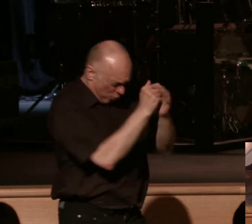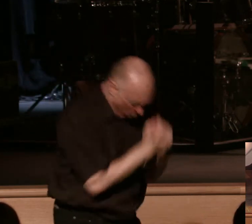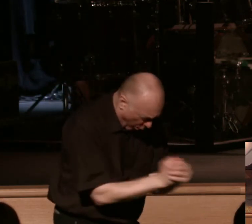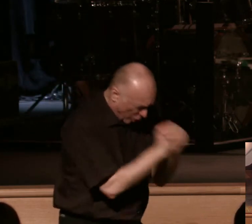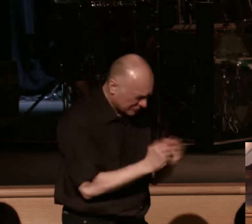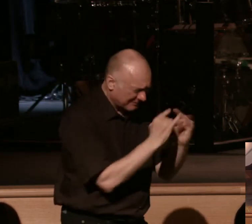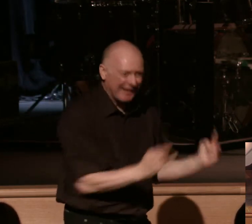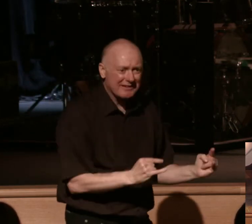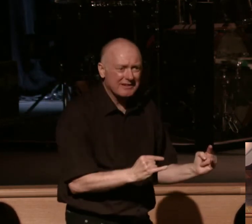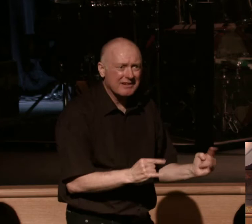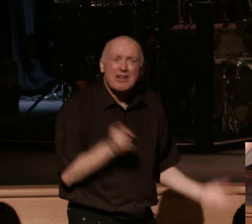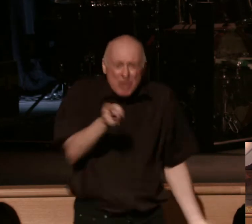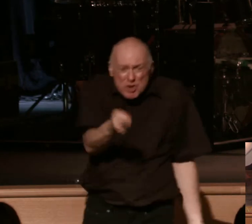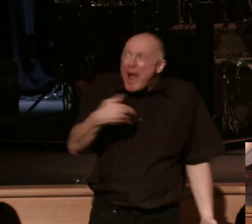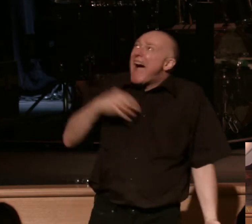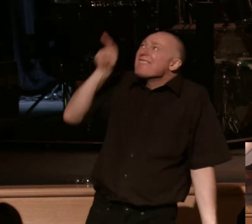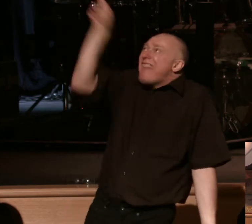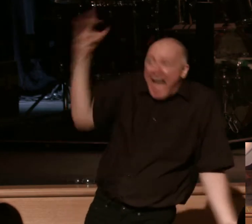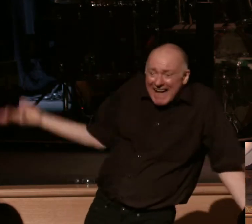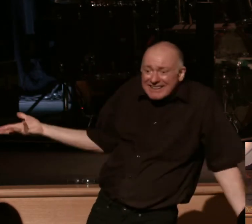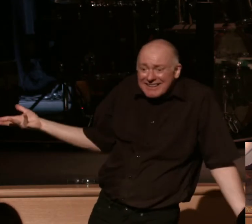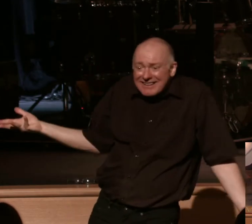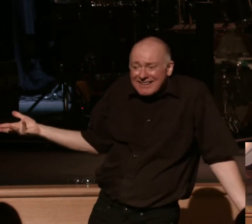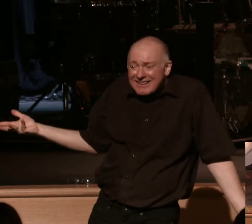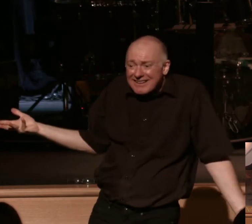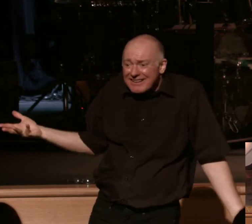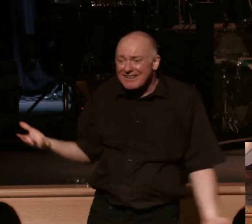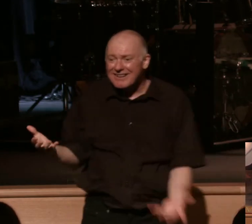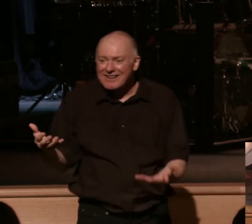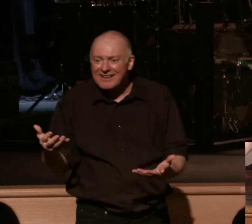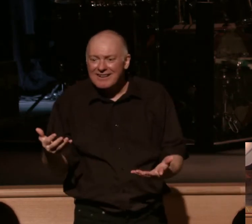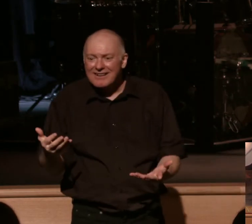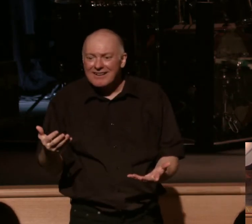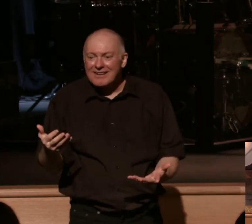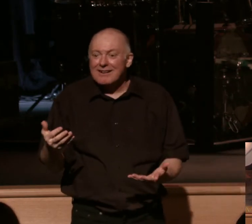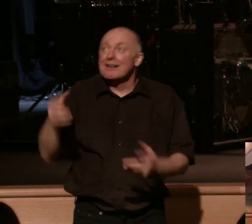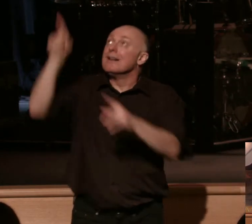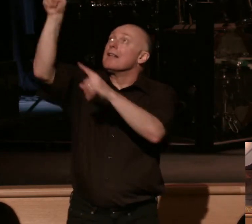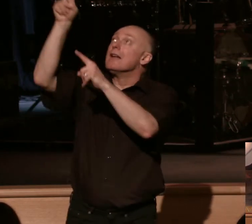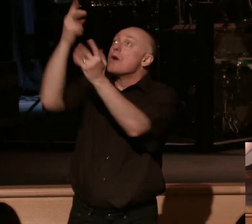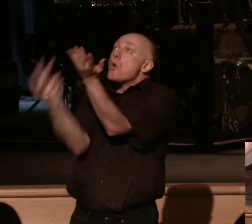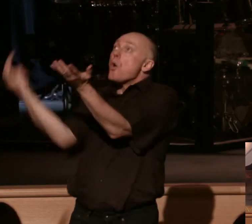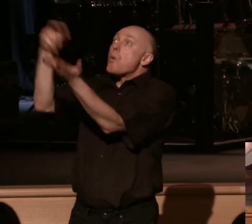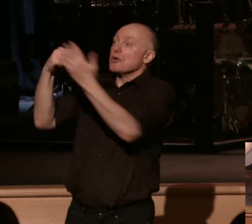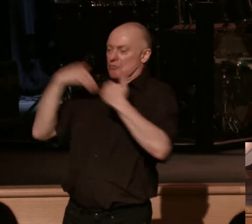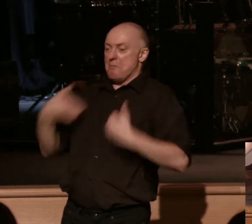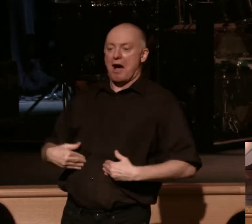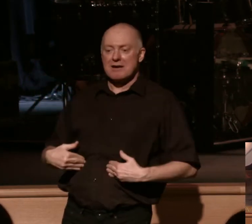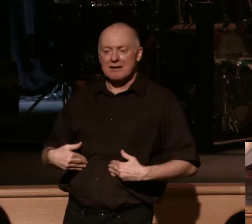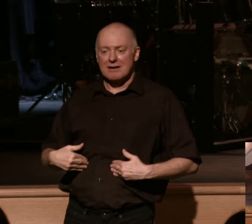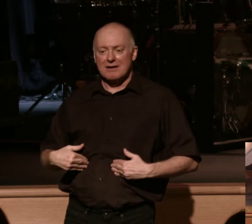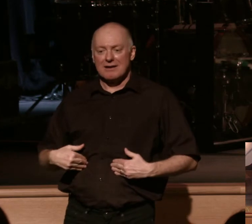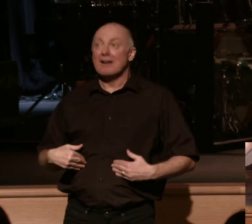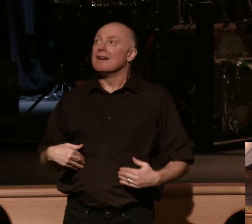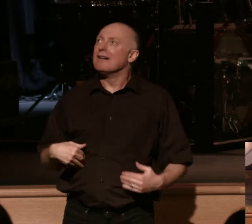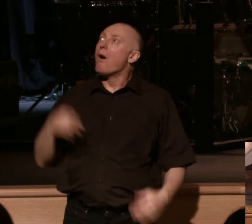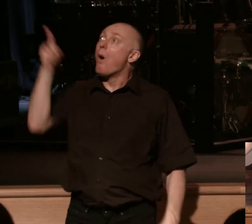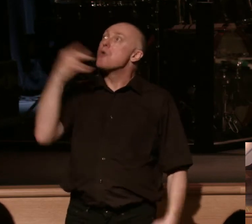this is coming? Alright? This spiritually minded person understands, this is resurrection body, a ching, I'm in. This is going to be good. Back to the tent.